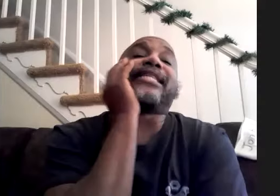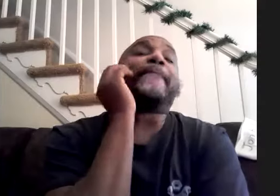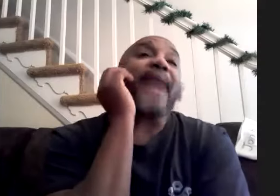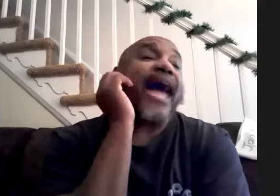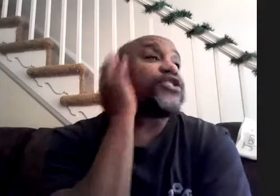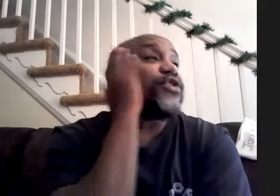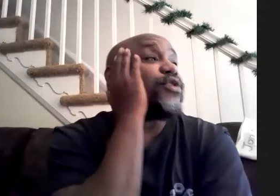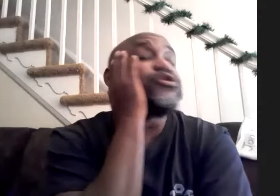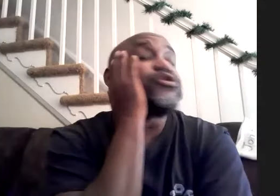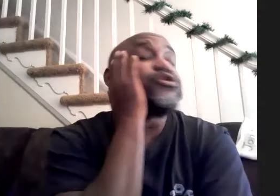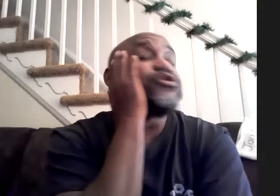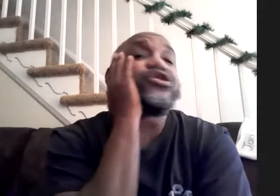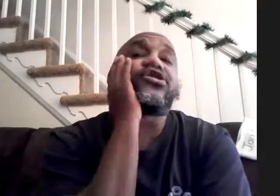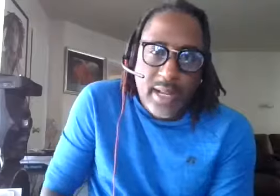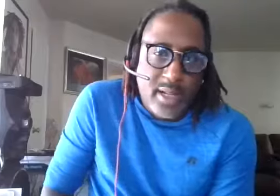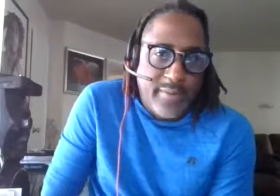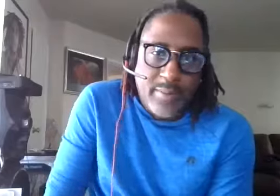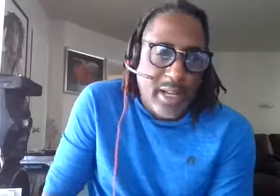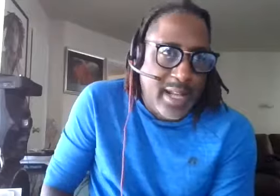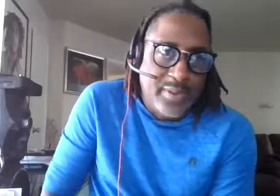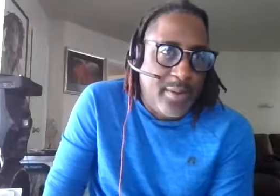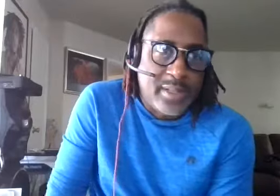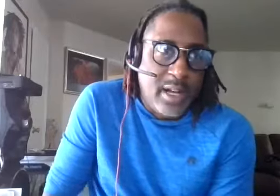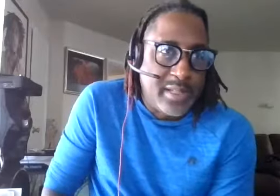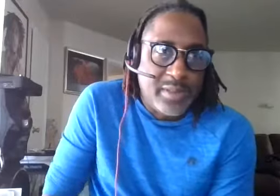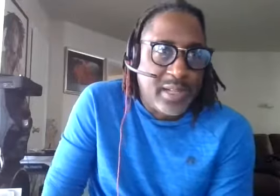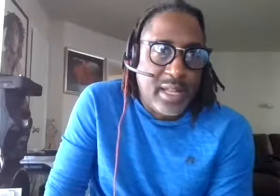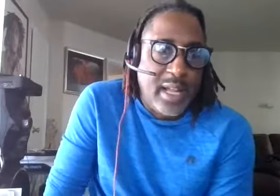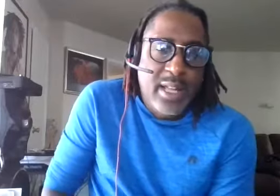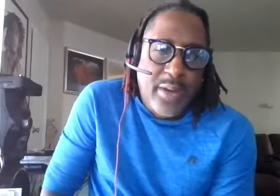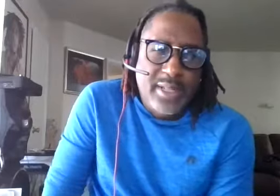man that was awesome to see that that was